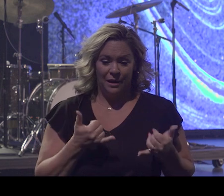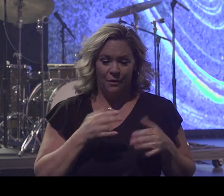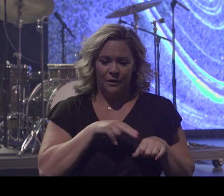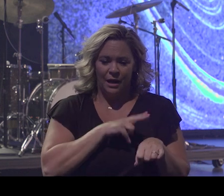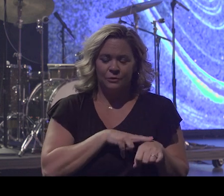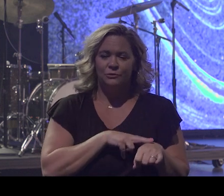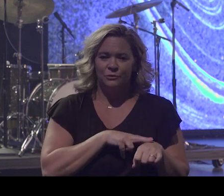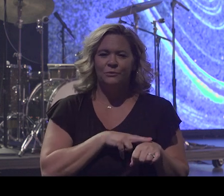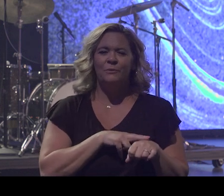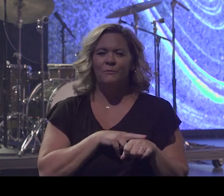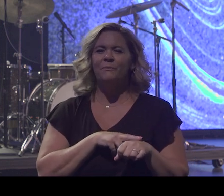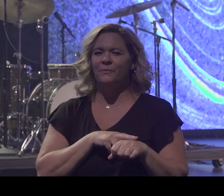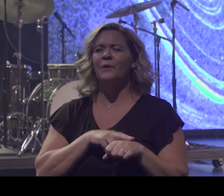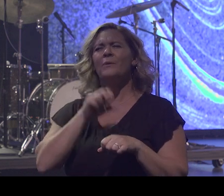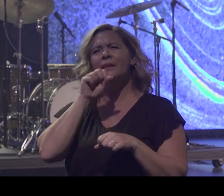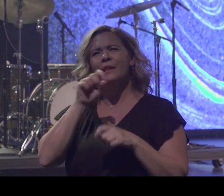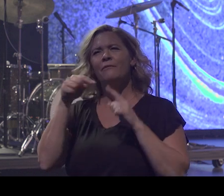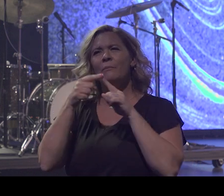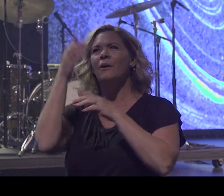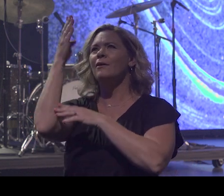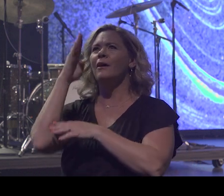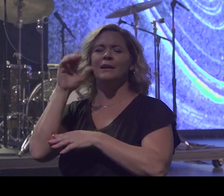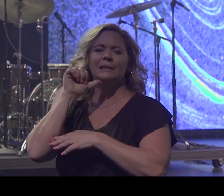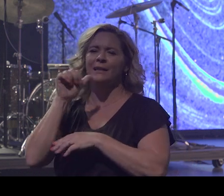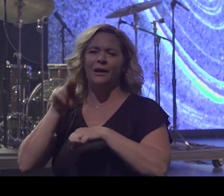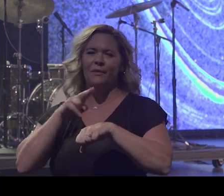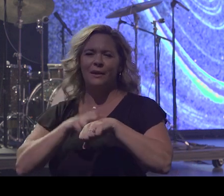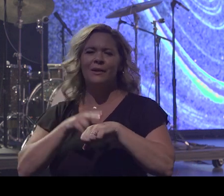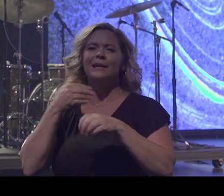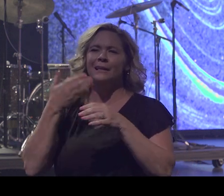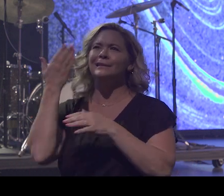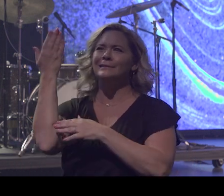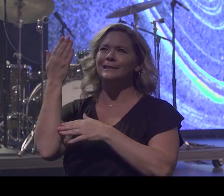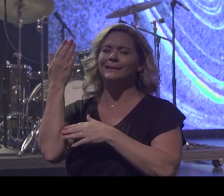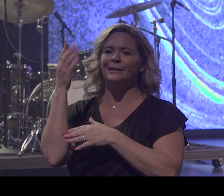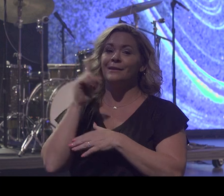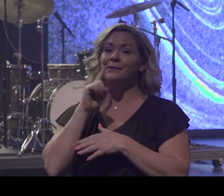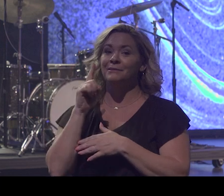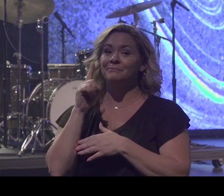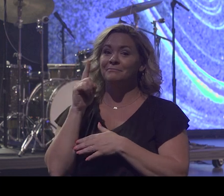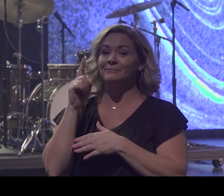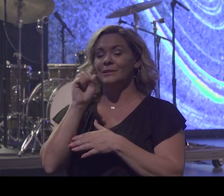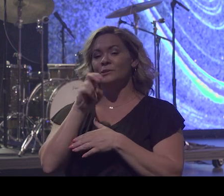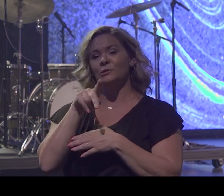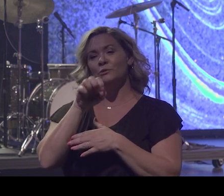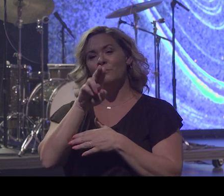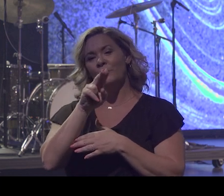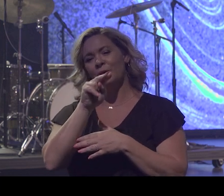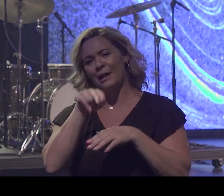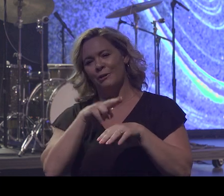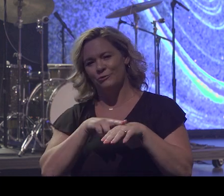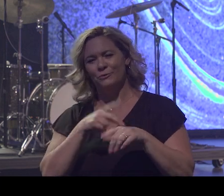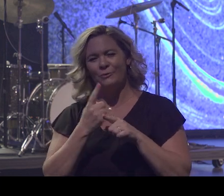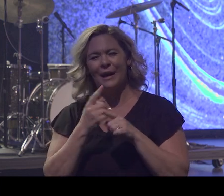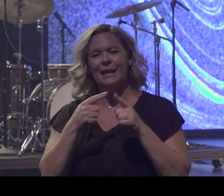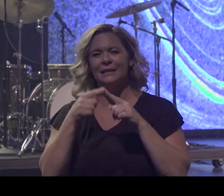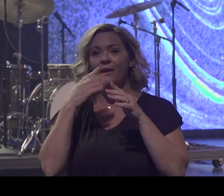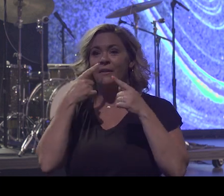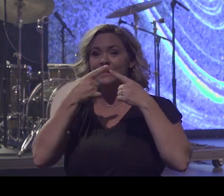what I love about God is he's not in the natural, he's in the supernatural. See, he's on a different plan than what